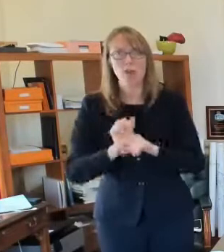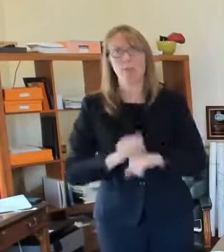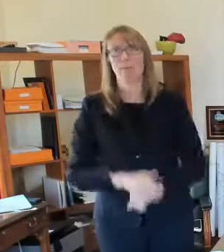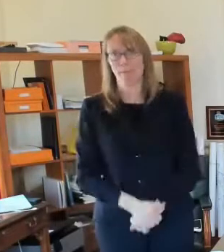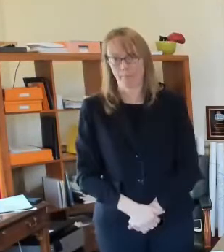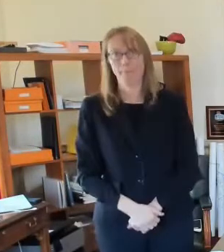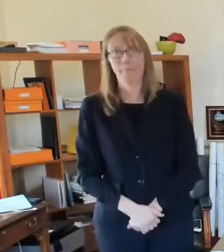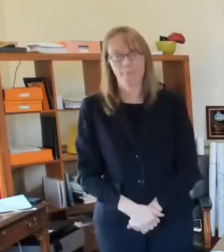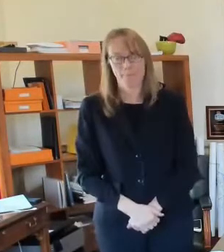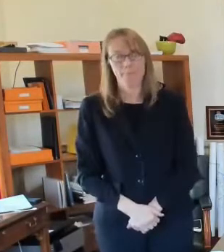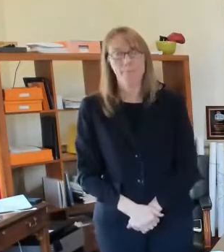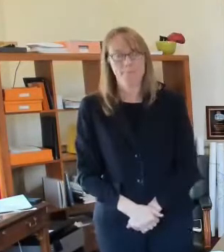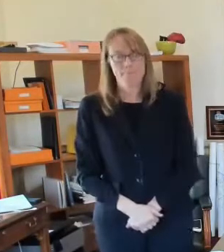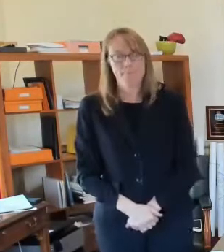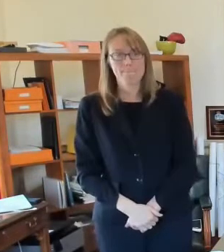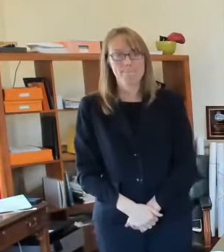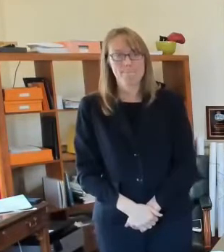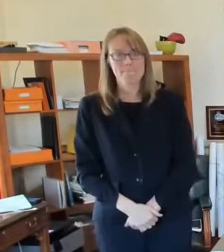are